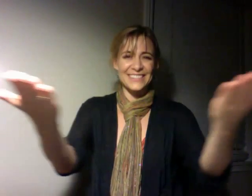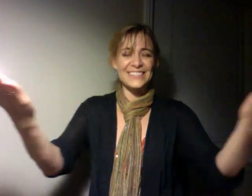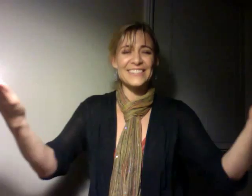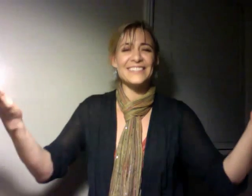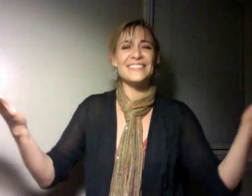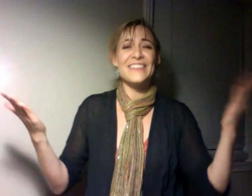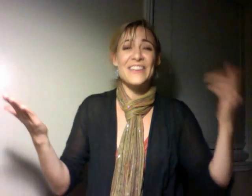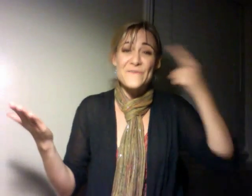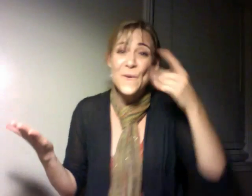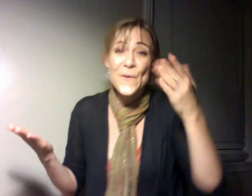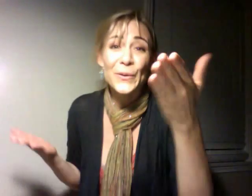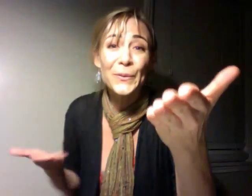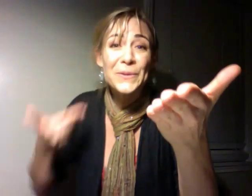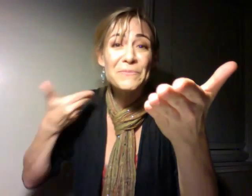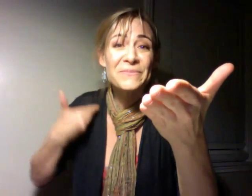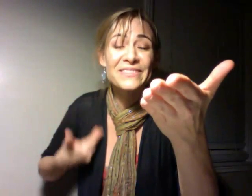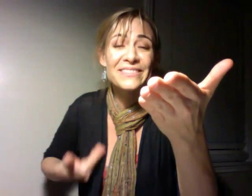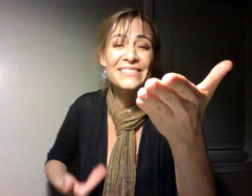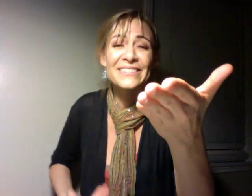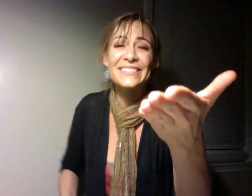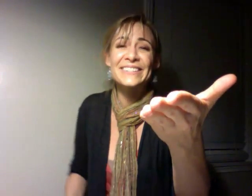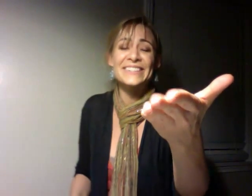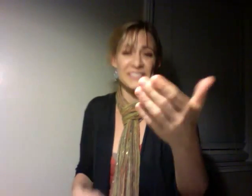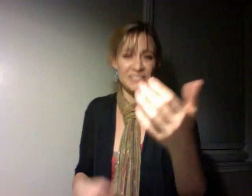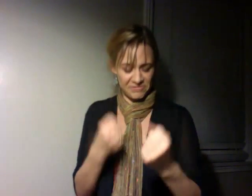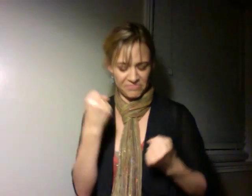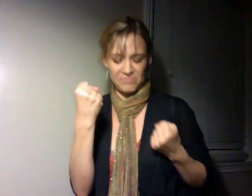We do believe